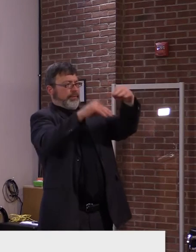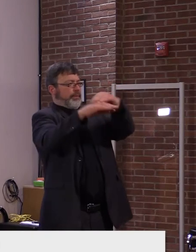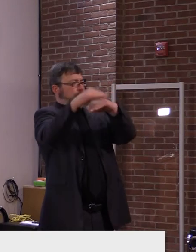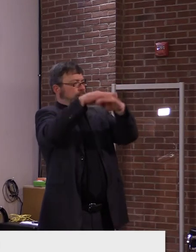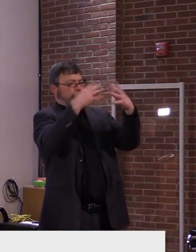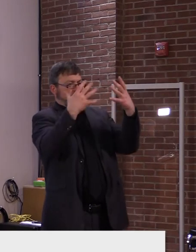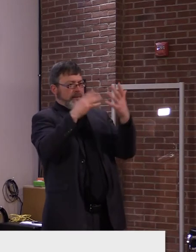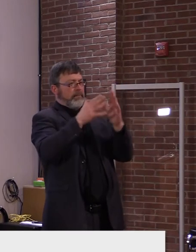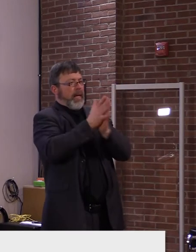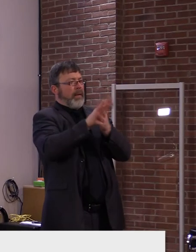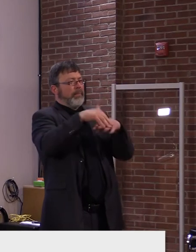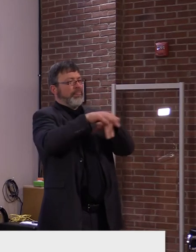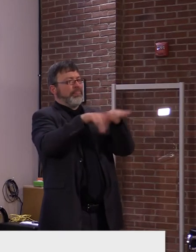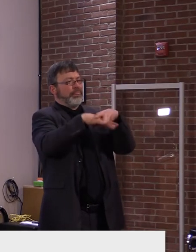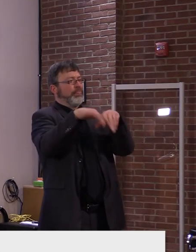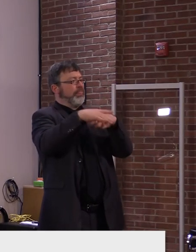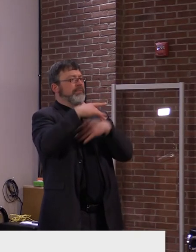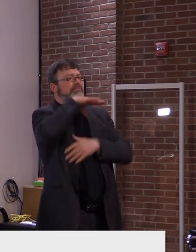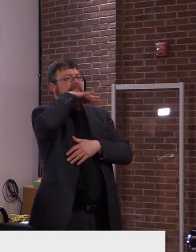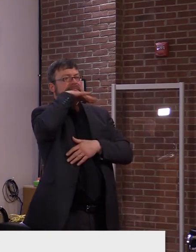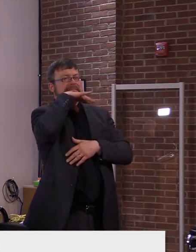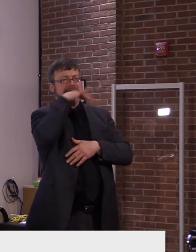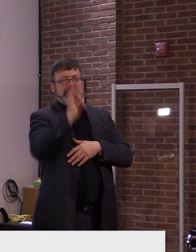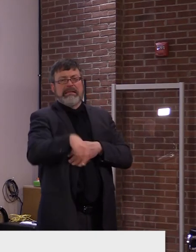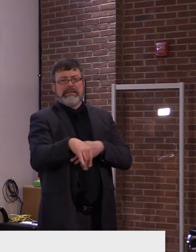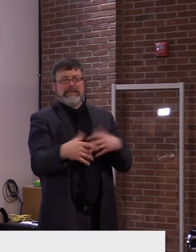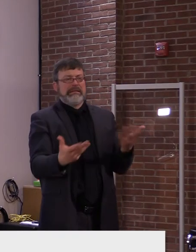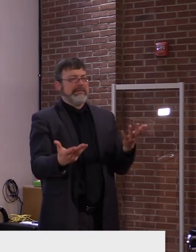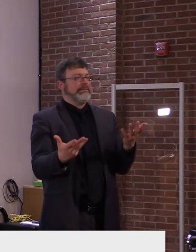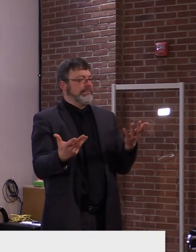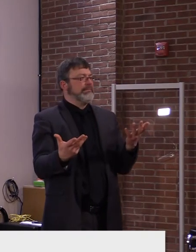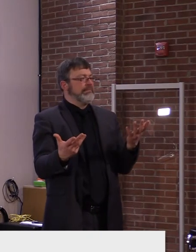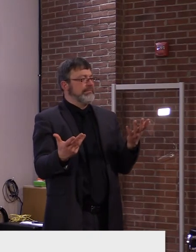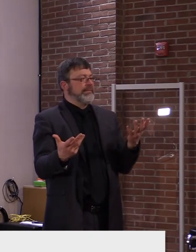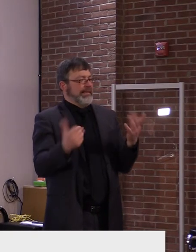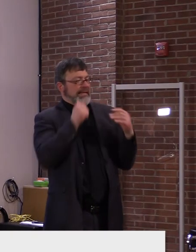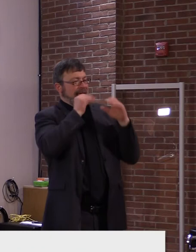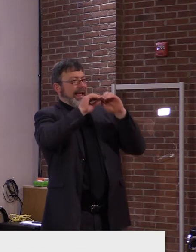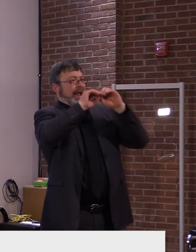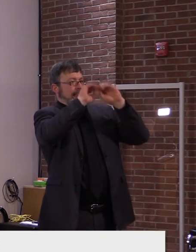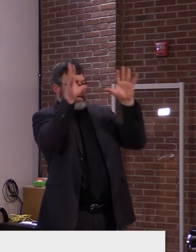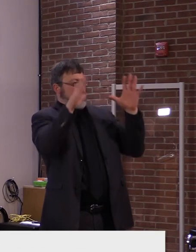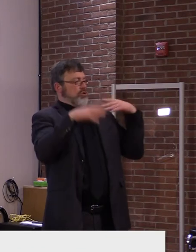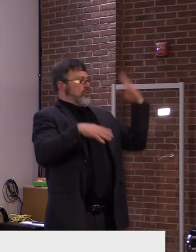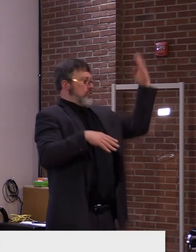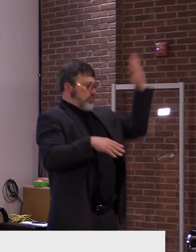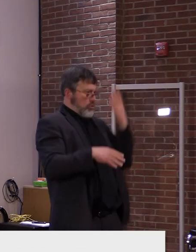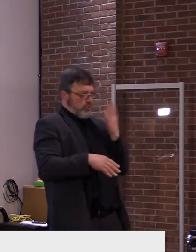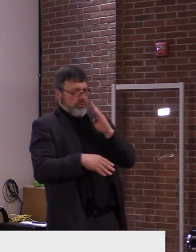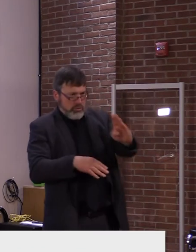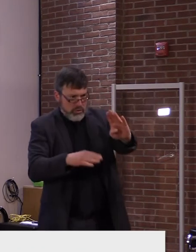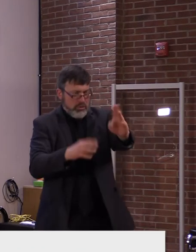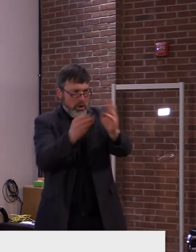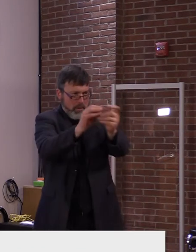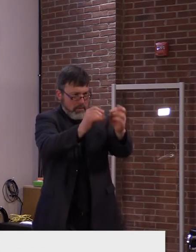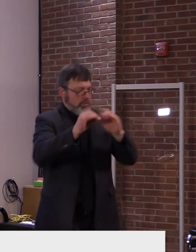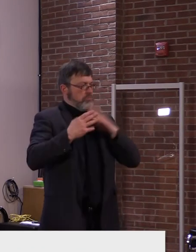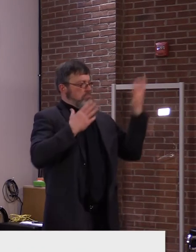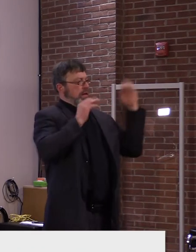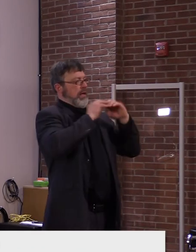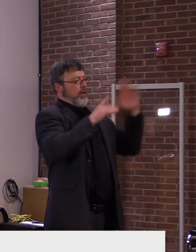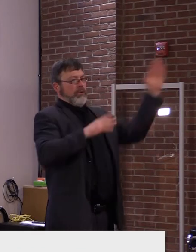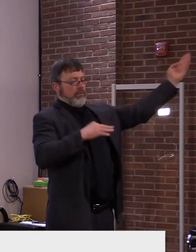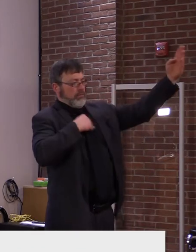you, uh, you put on. So, um, to answer your question, we, we, we haven't figured that out yet